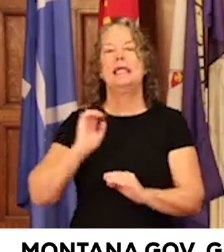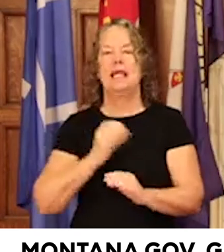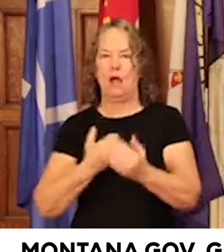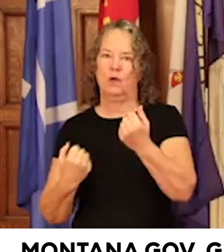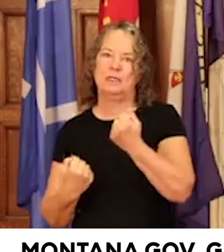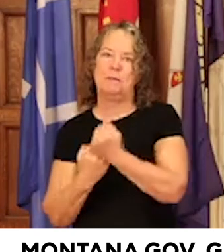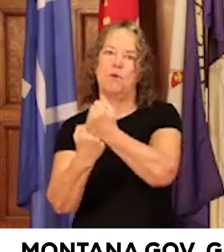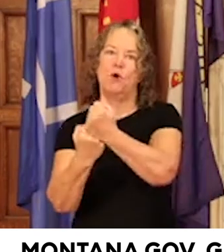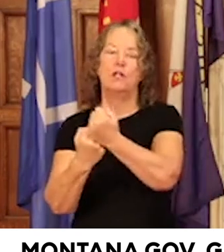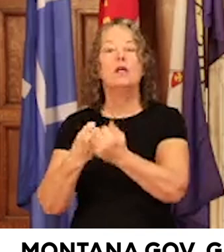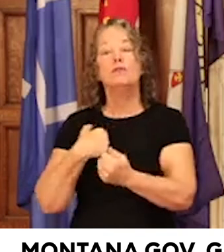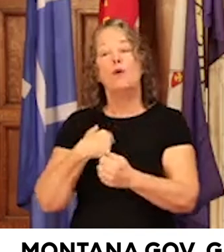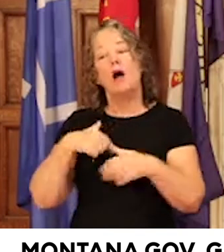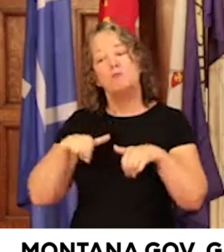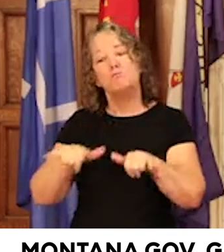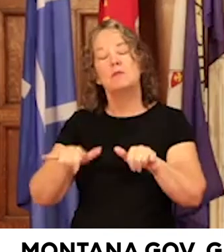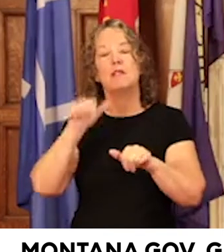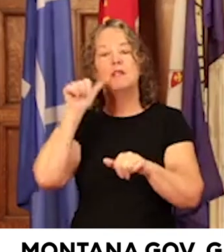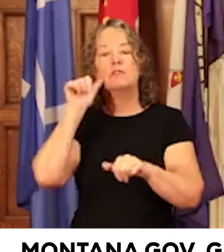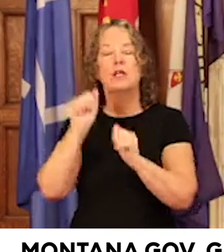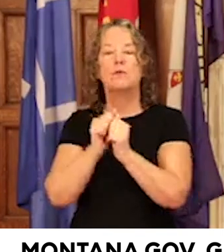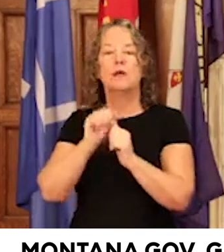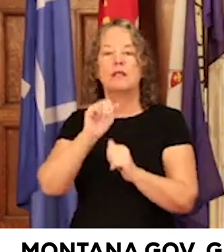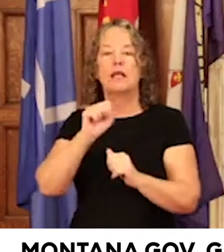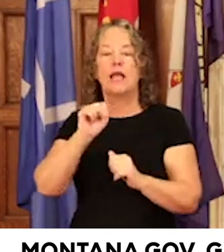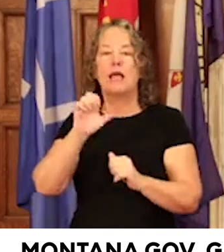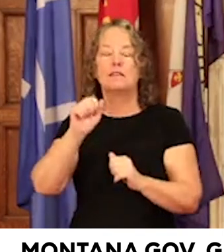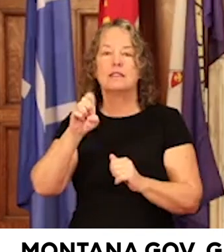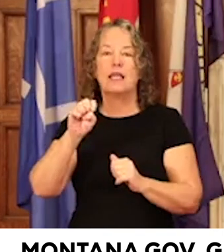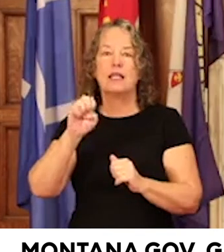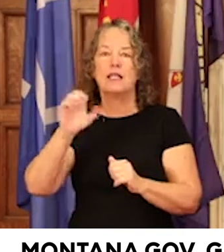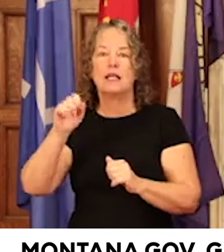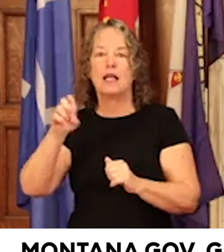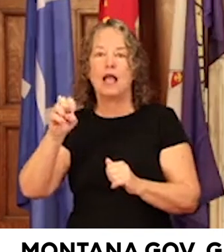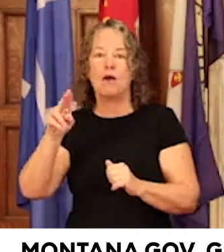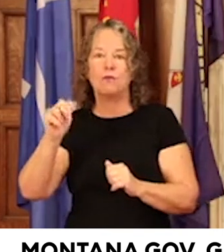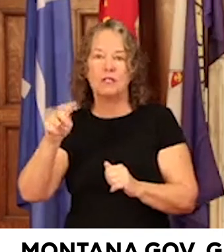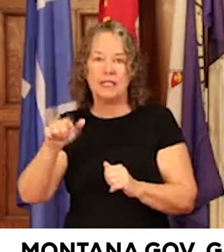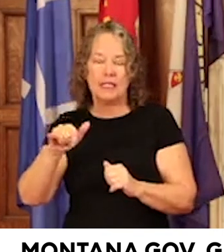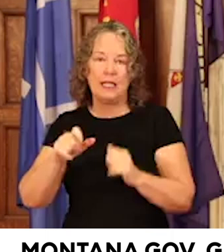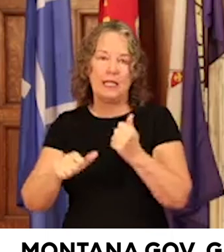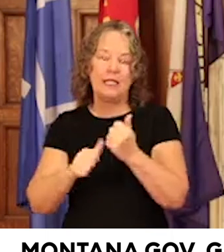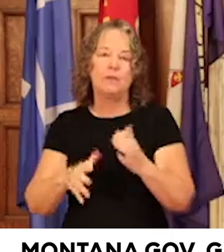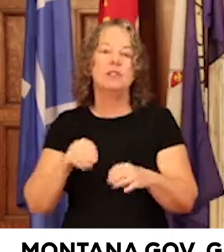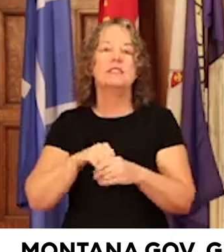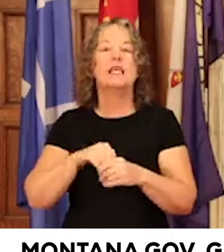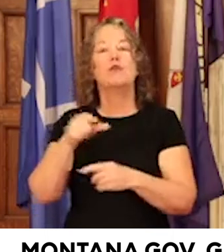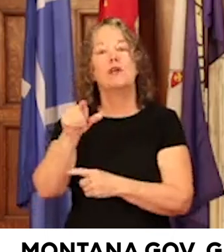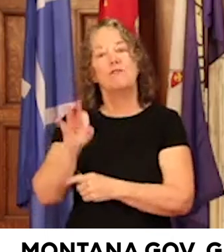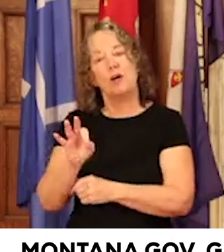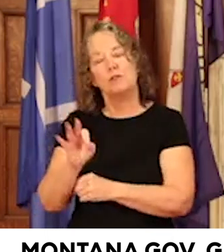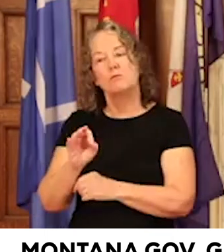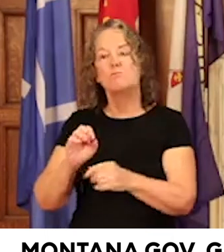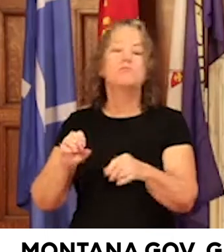That's why I spent time yesterday with Cascade County deputies in Great Falls, breaking bread, and hearing how they're doing.